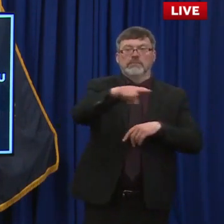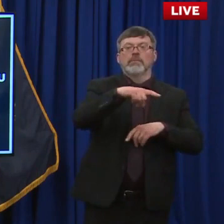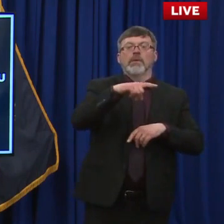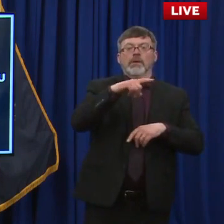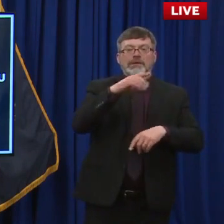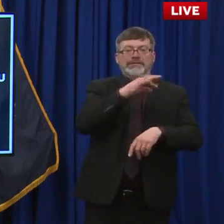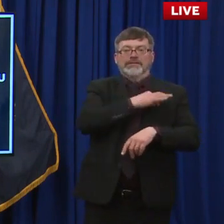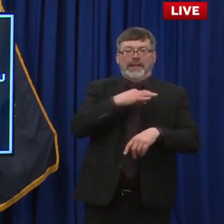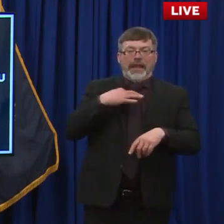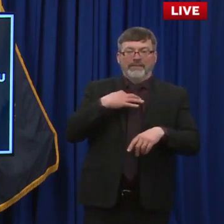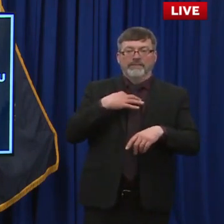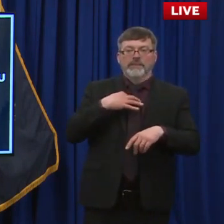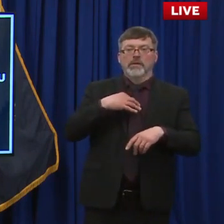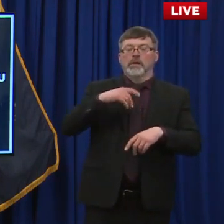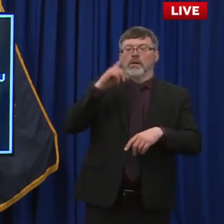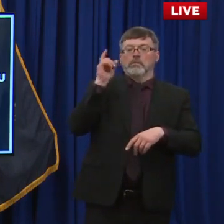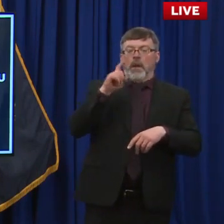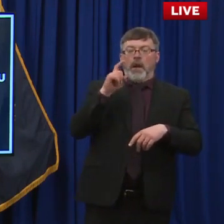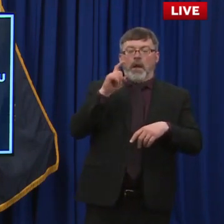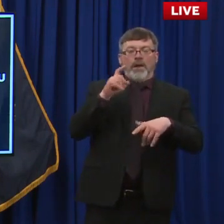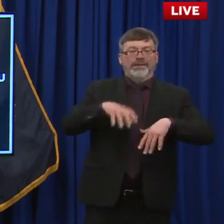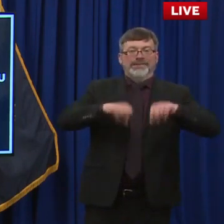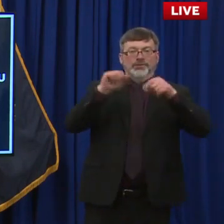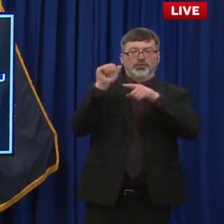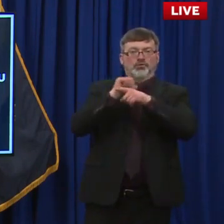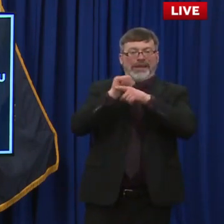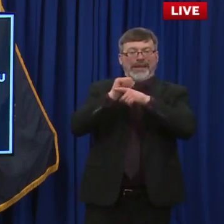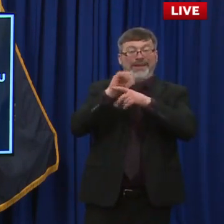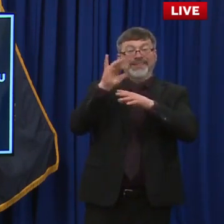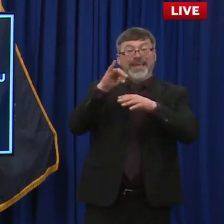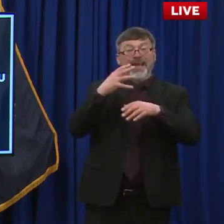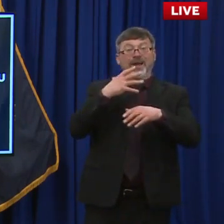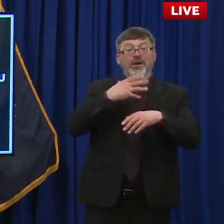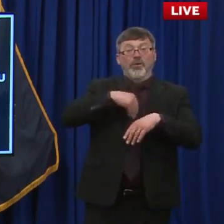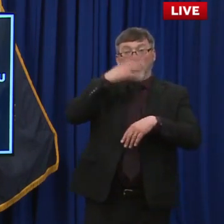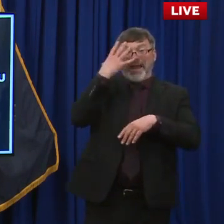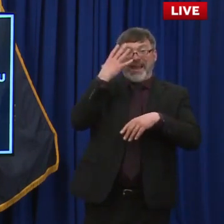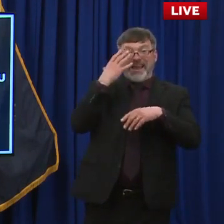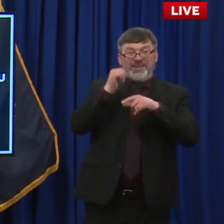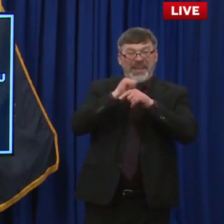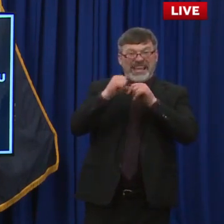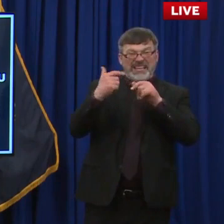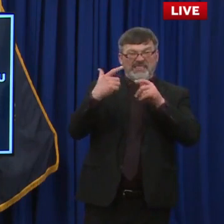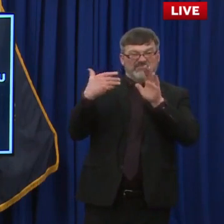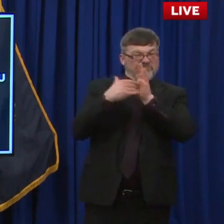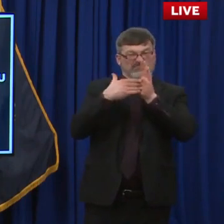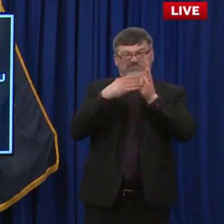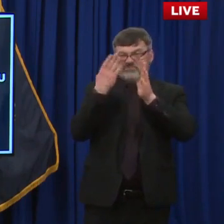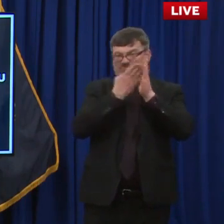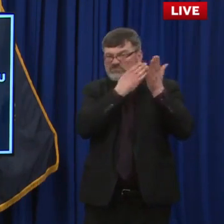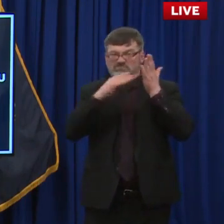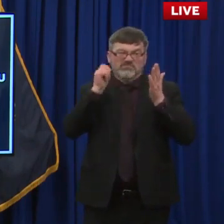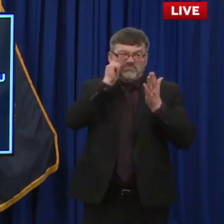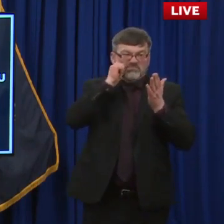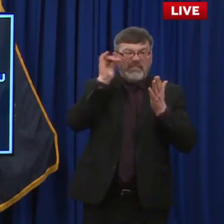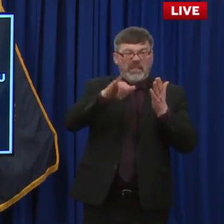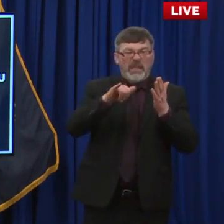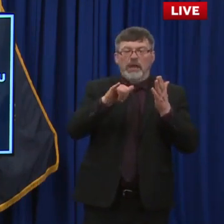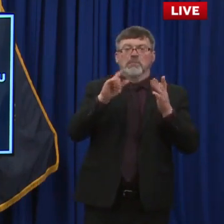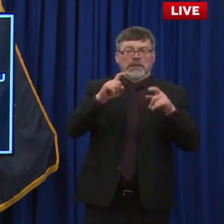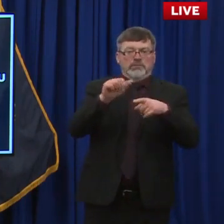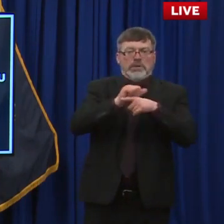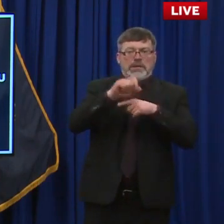were asked. Uh, the supporters of HB 544 that you promised to veto say this shows that people need protection